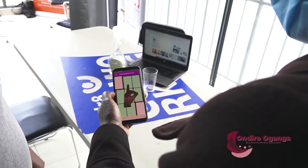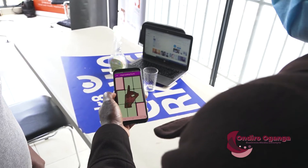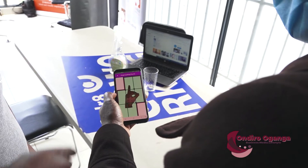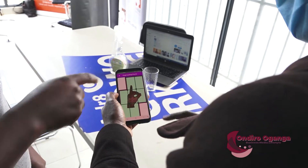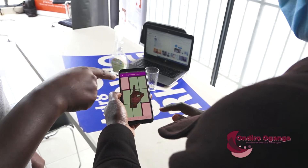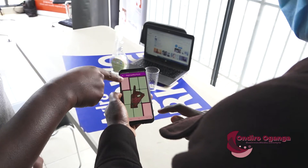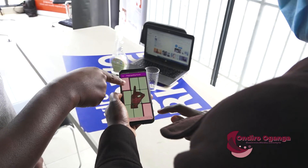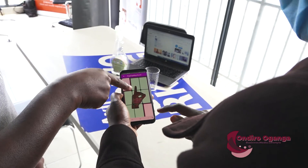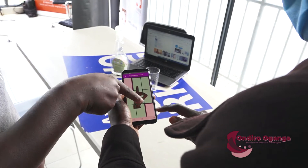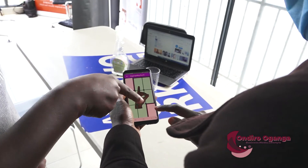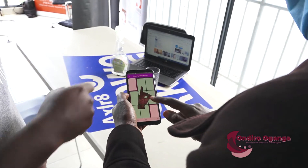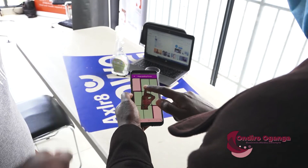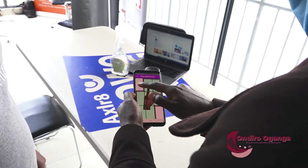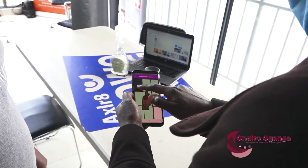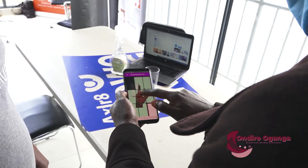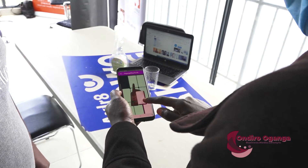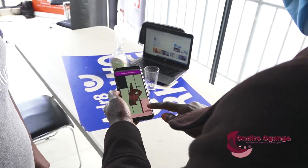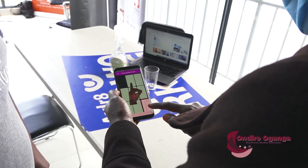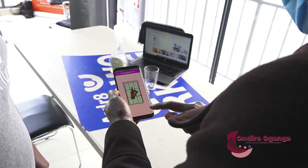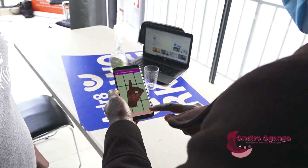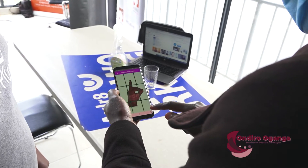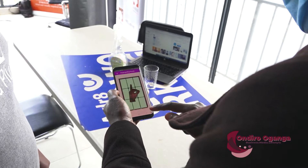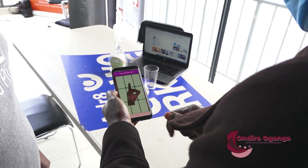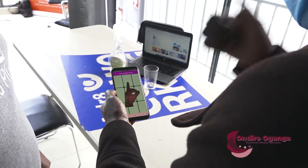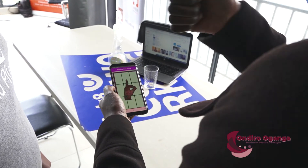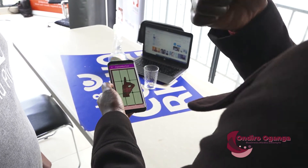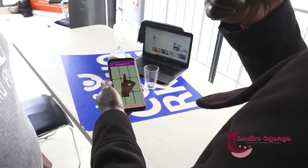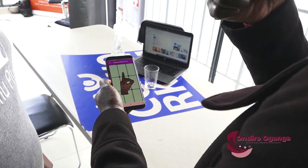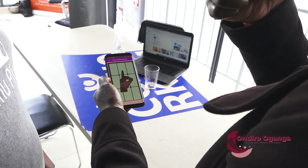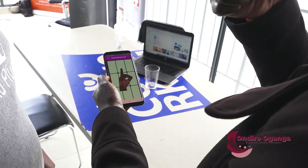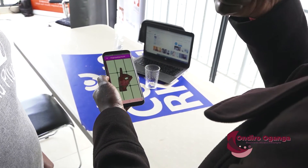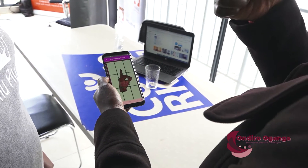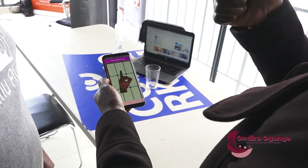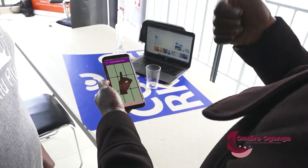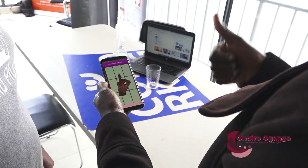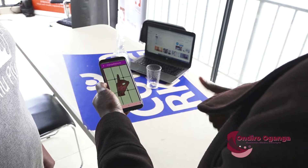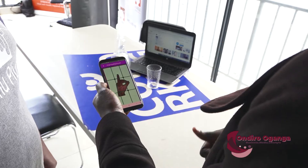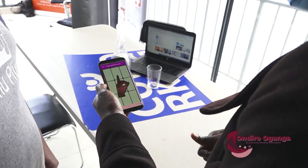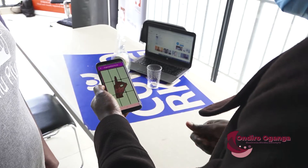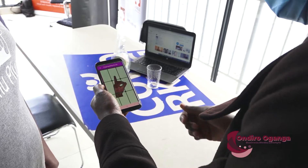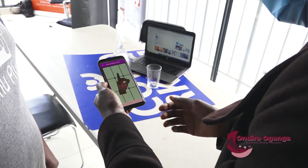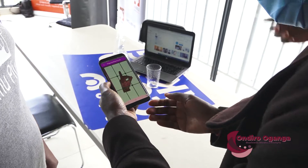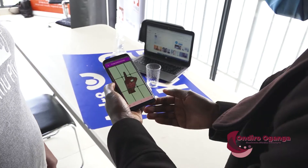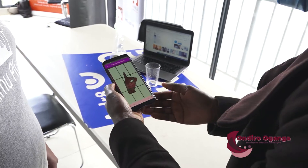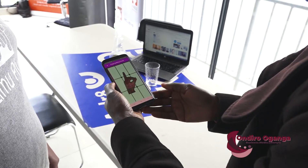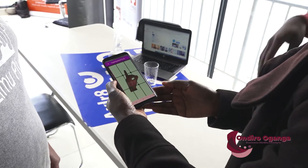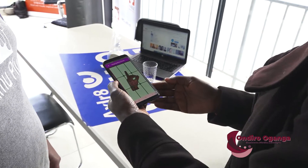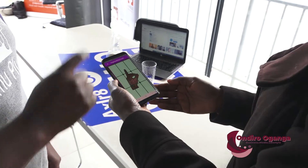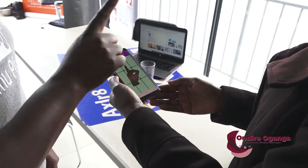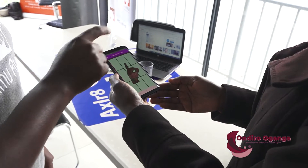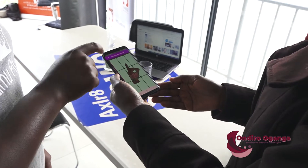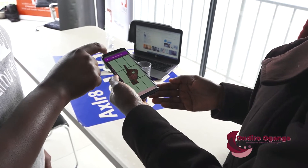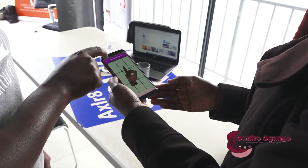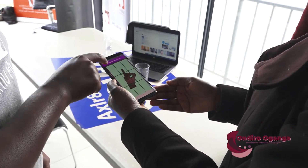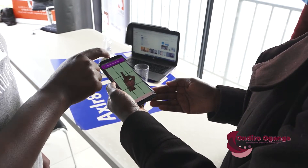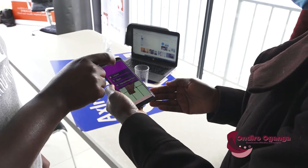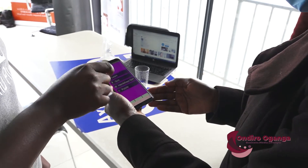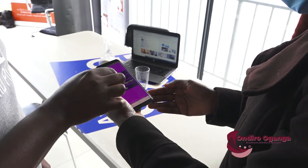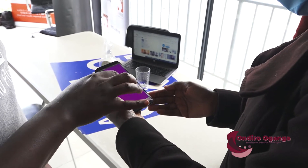was general but this one, the content is more suited for kids. The app also provides the much needed digital The for deaf learners.